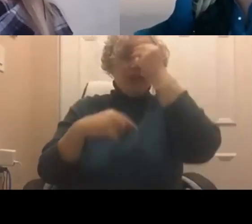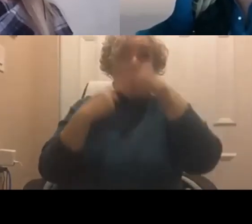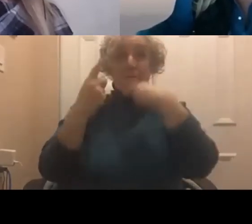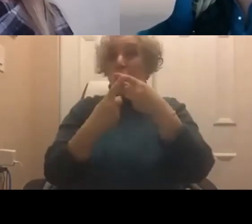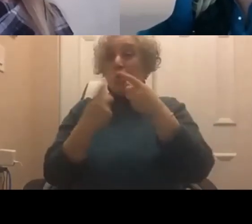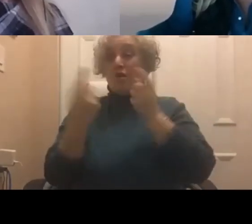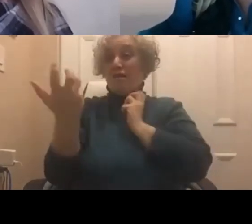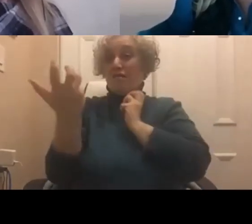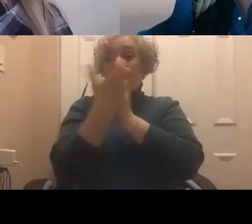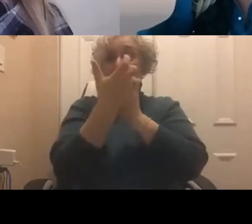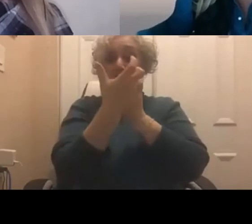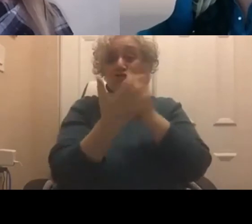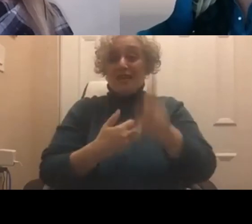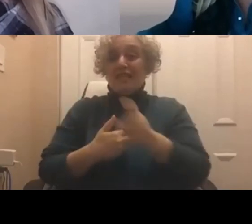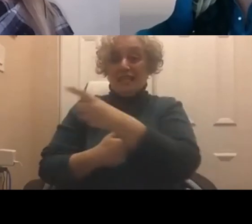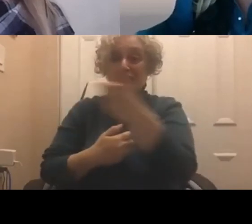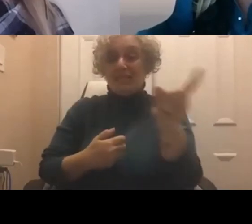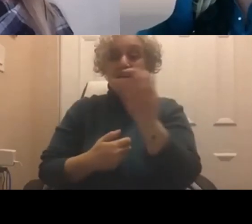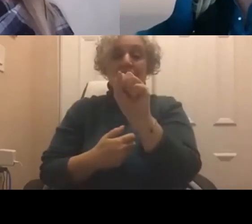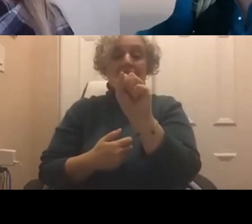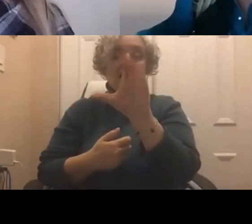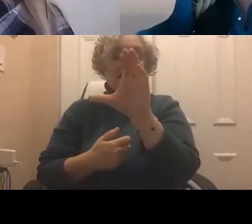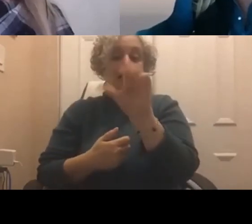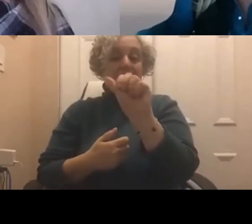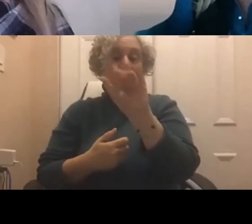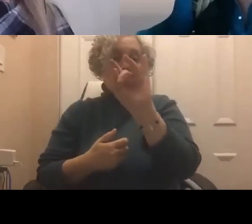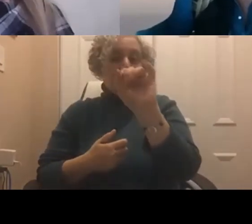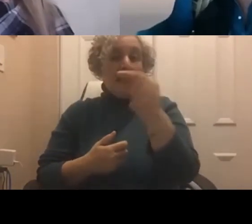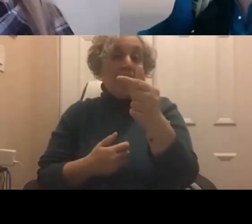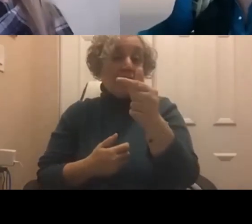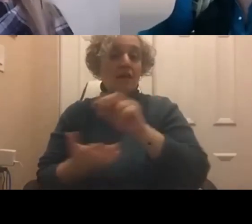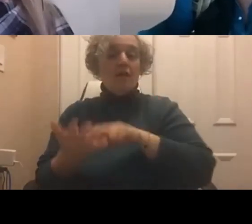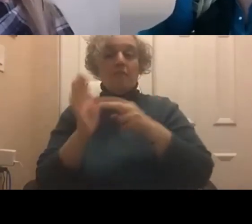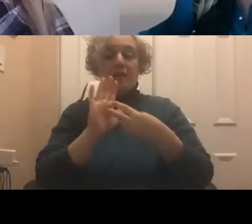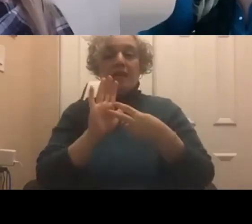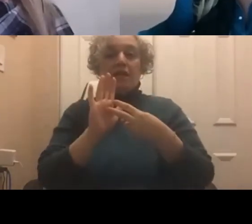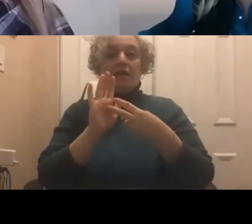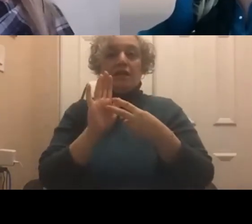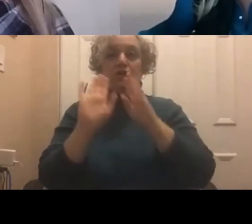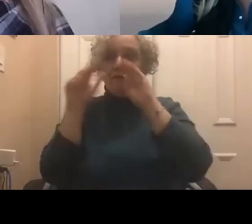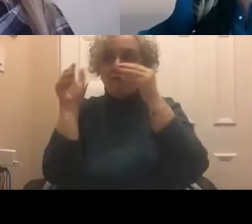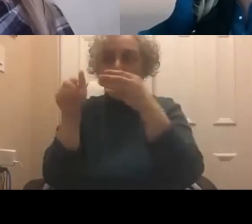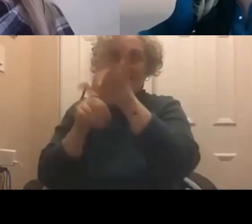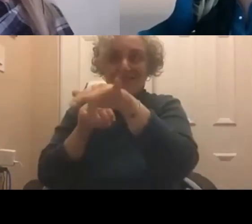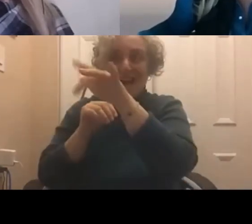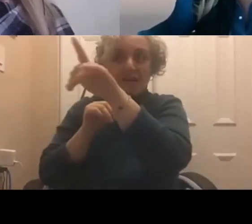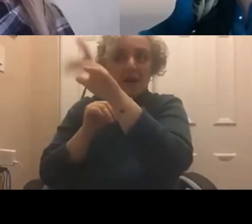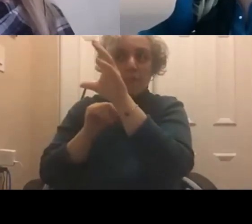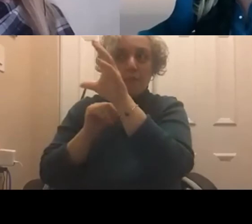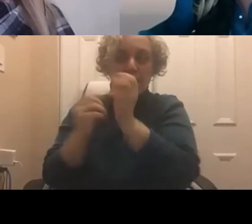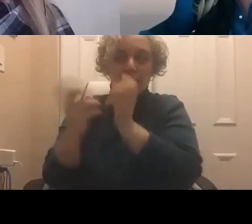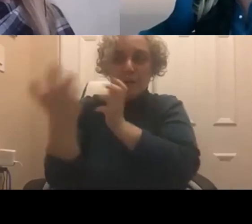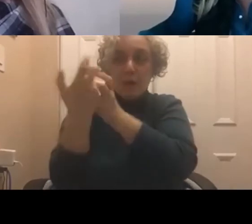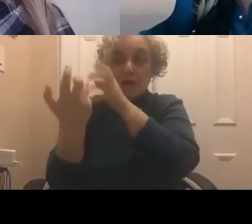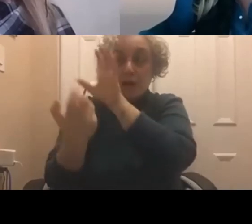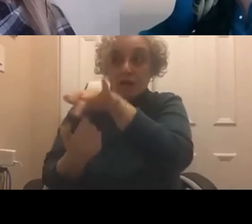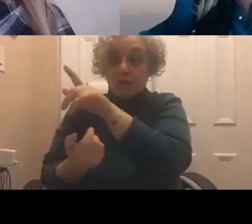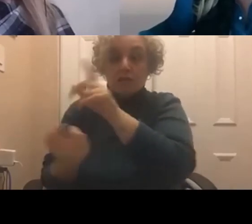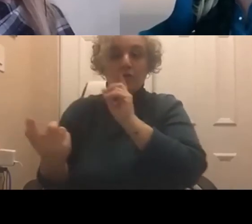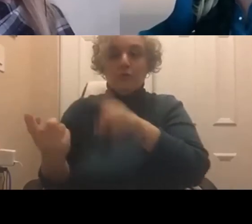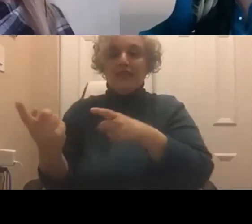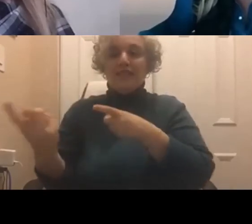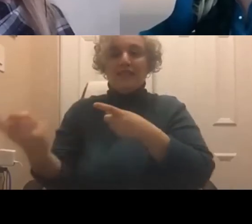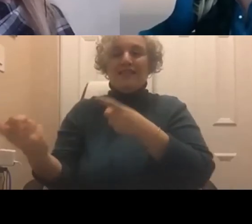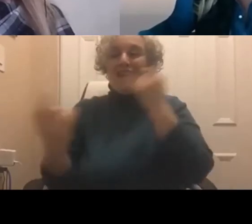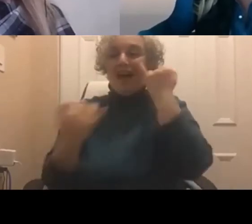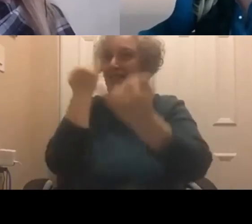by virtue of differentiation, so that you localize it, it becomes a one size fits one notion of